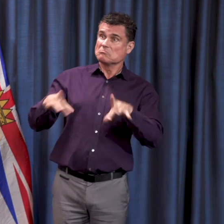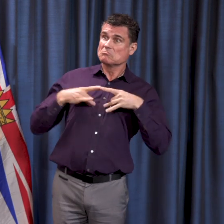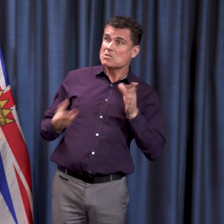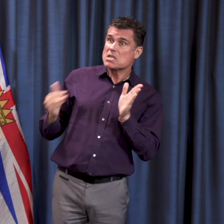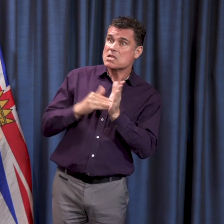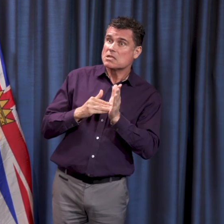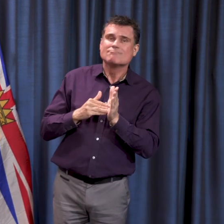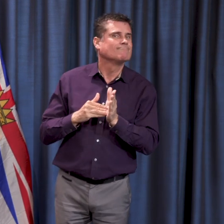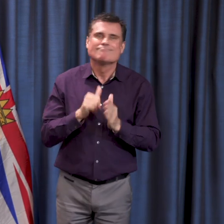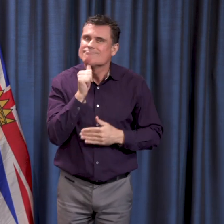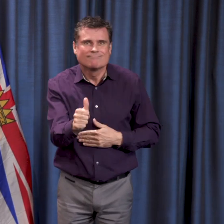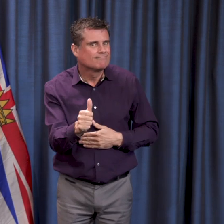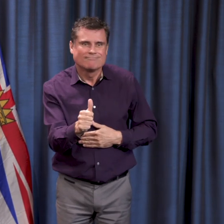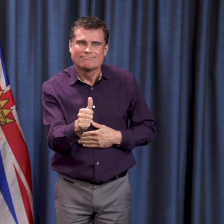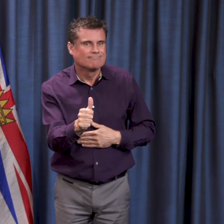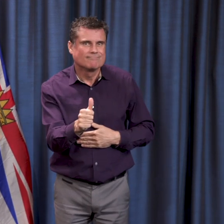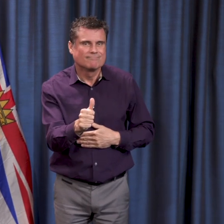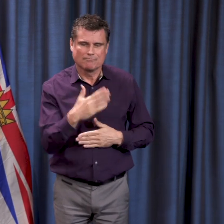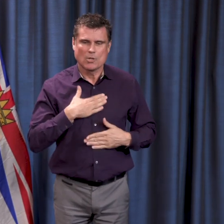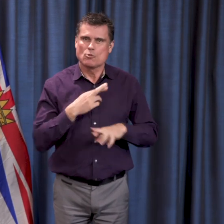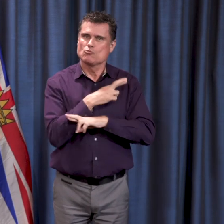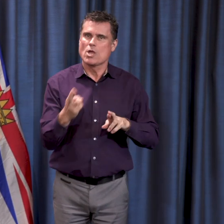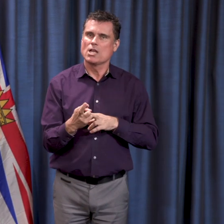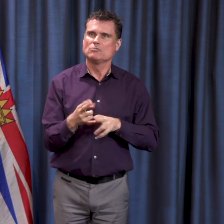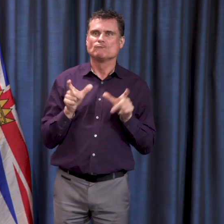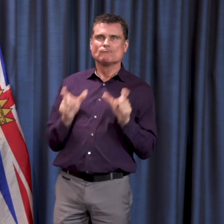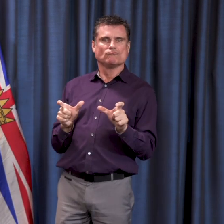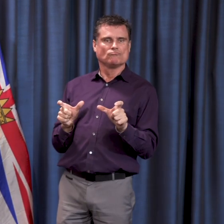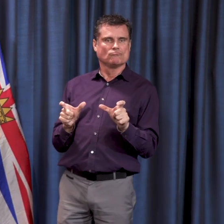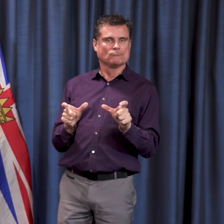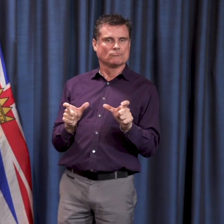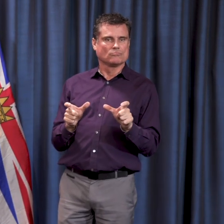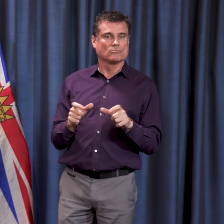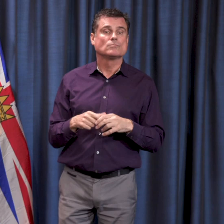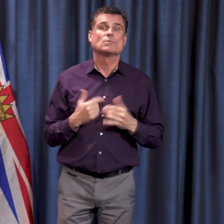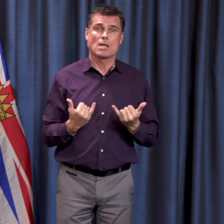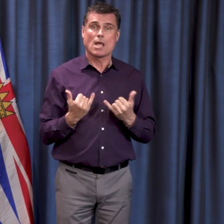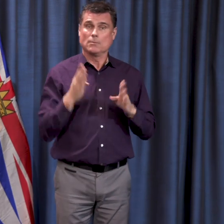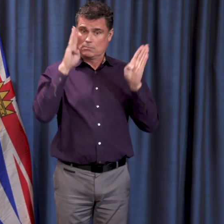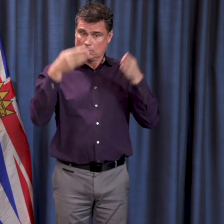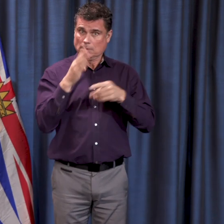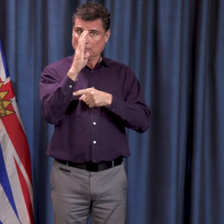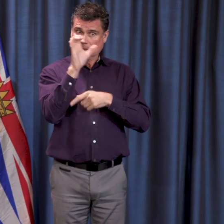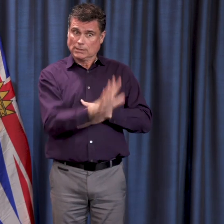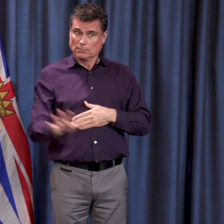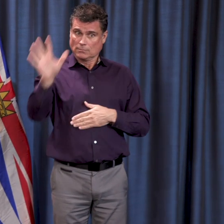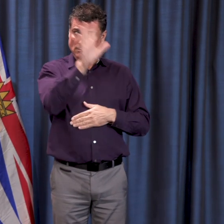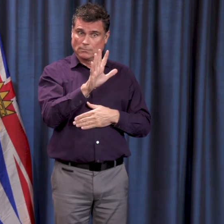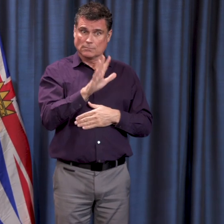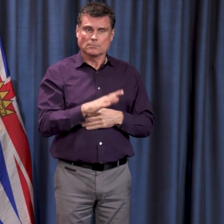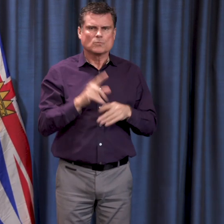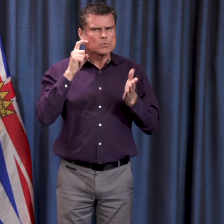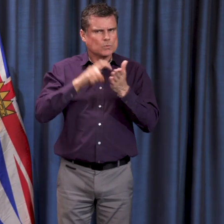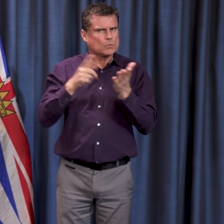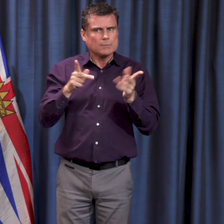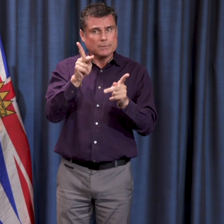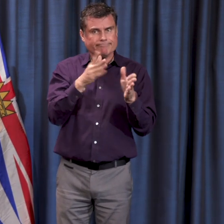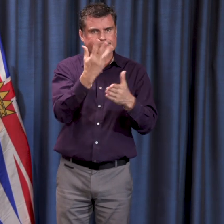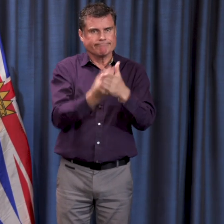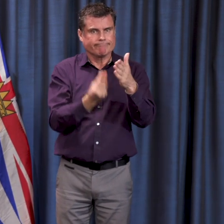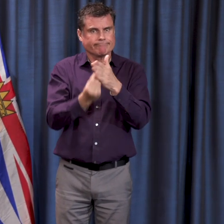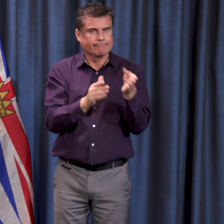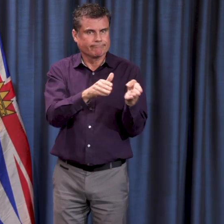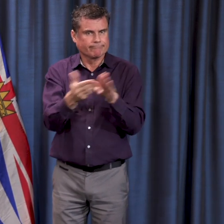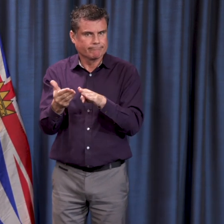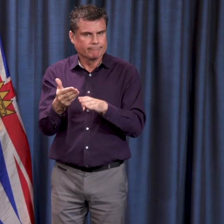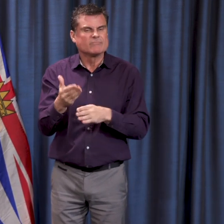Here in BC, when we talk about the numbers of deaths we've had, I know there's been a lot of comments that have come in to me that our death